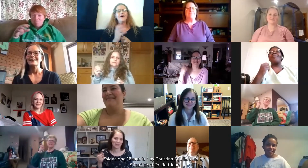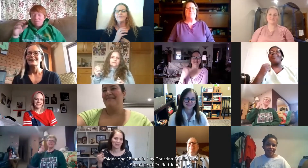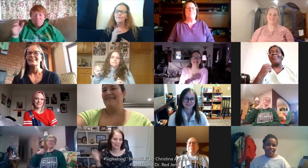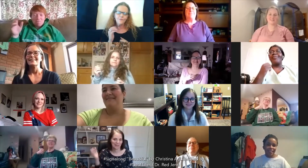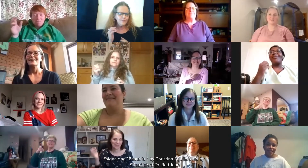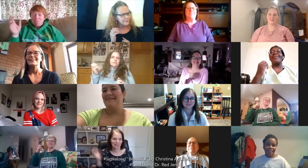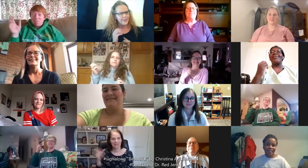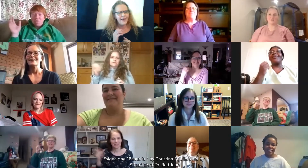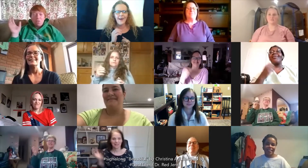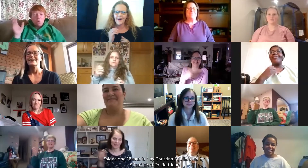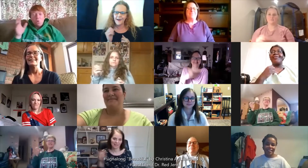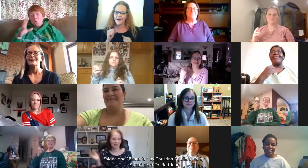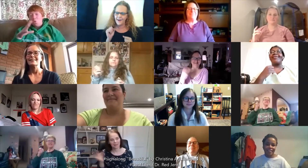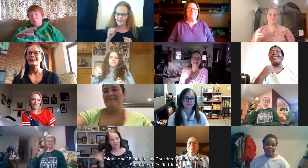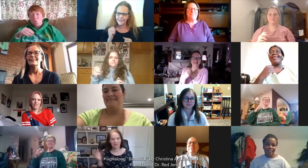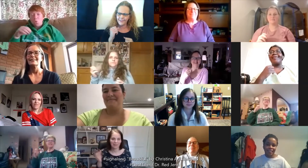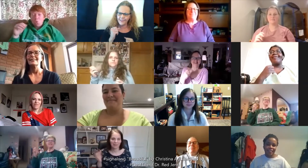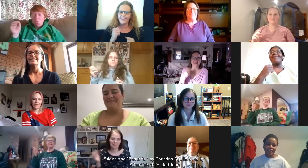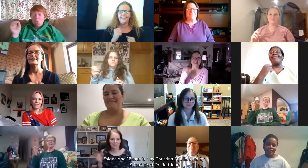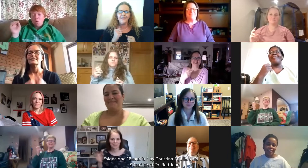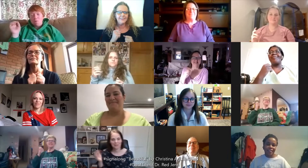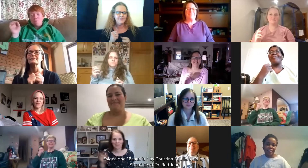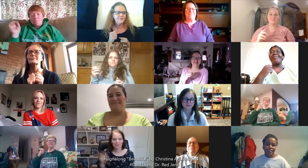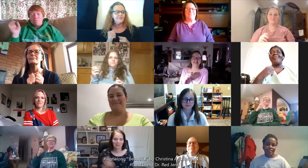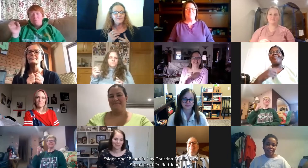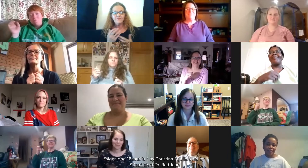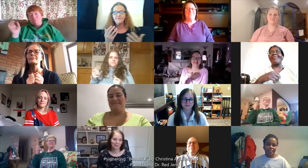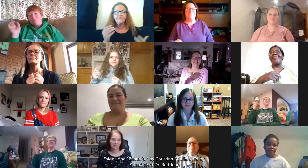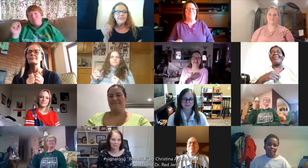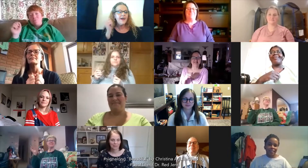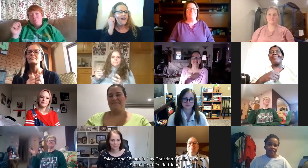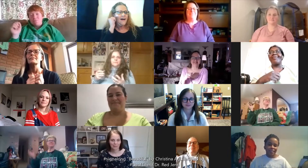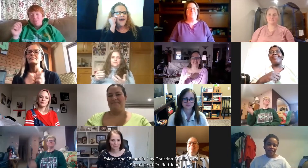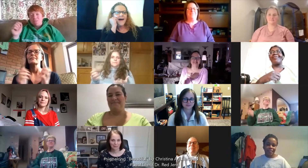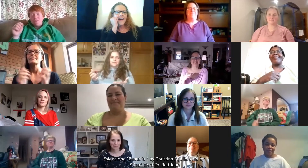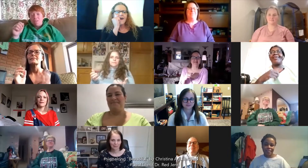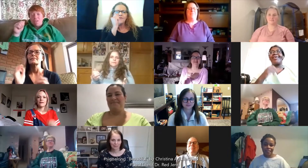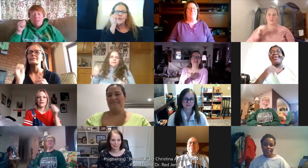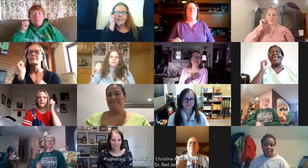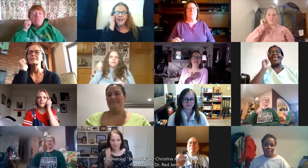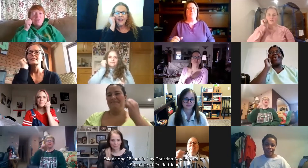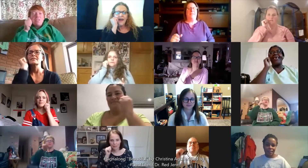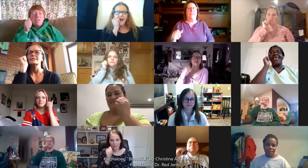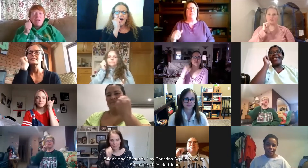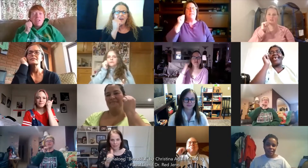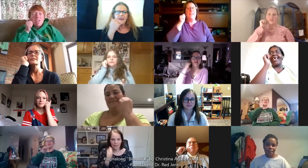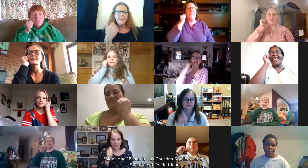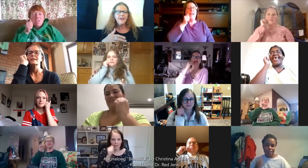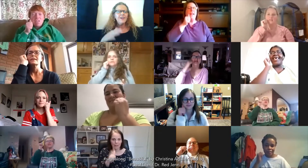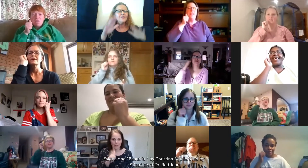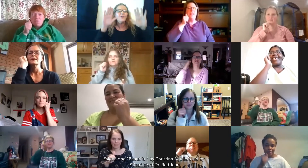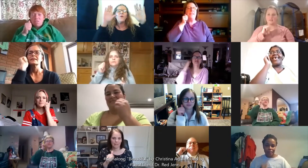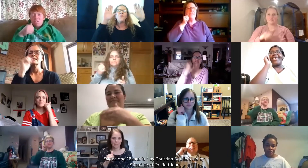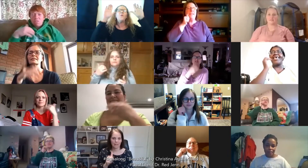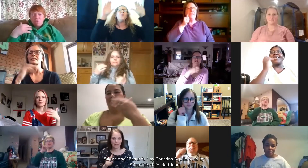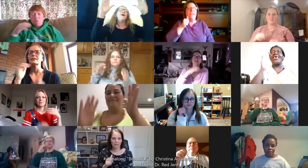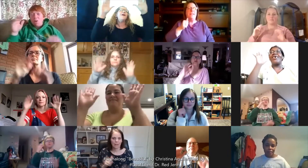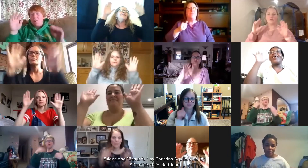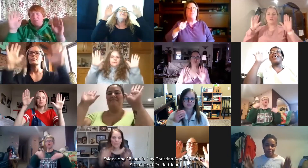Yeah, good. Every day is so wonderful.